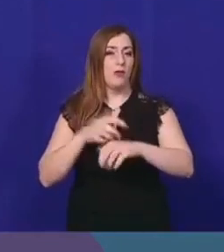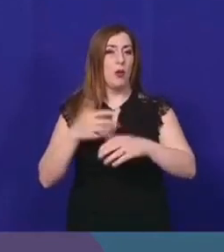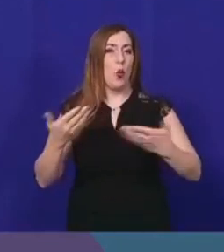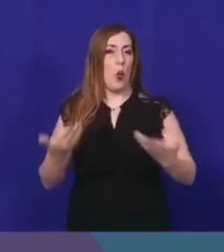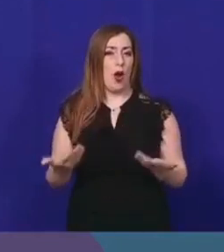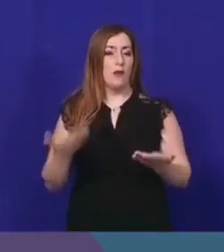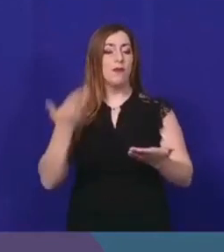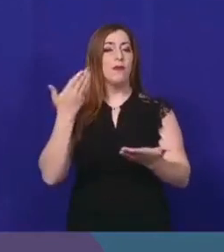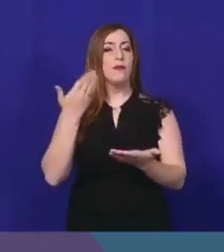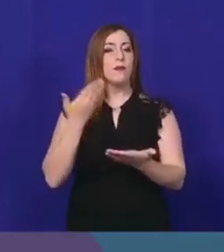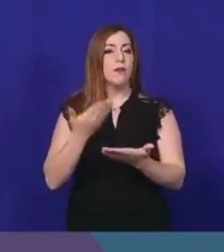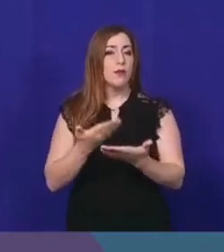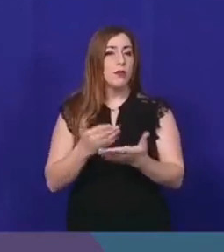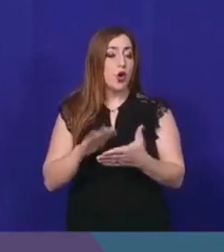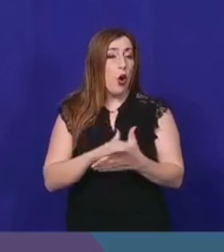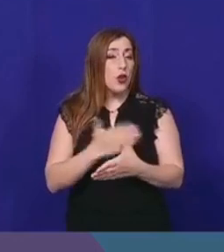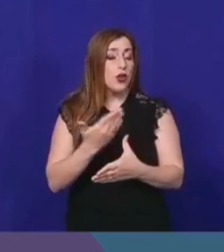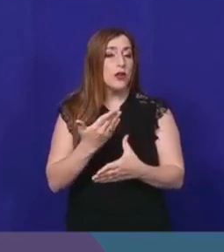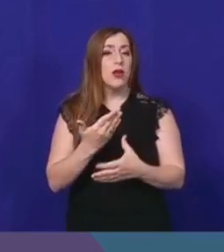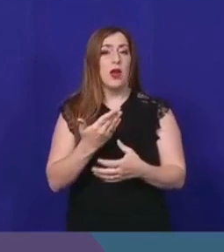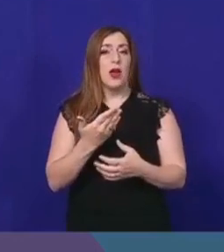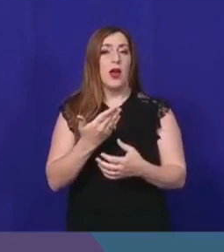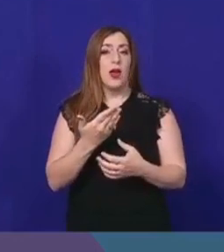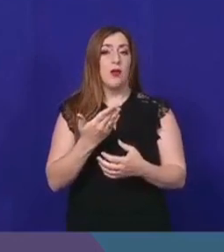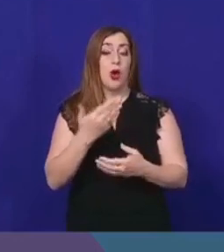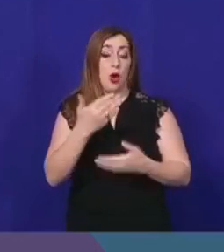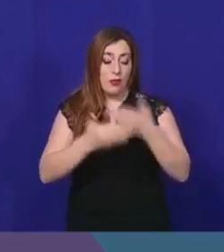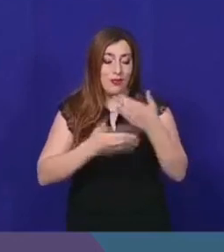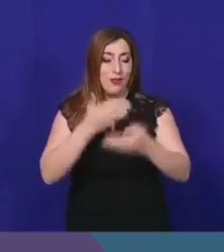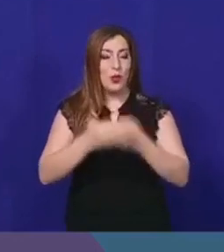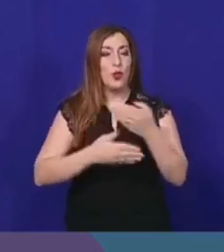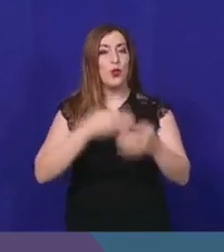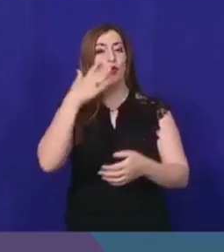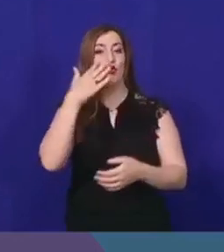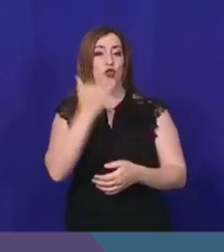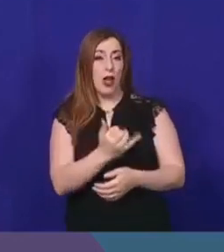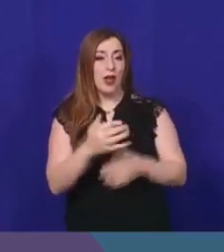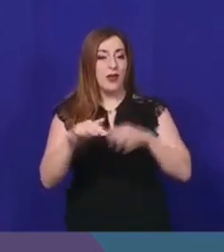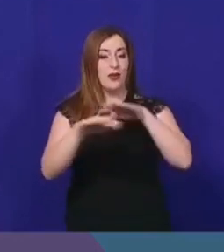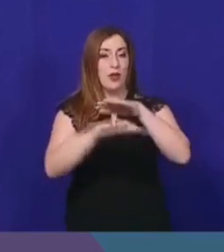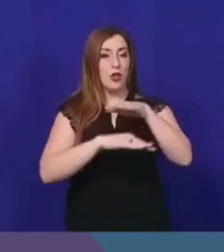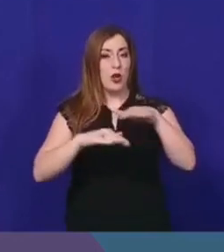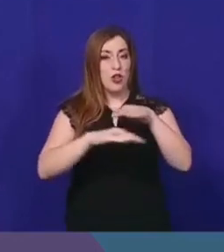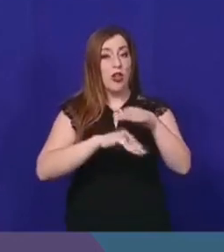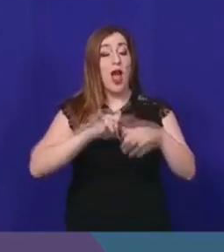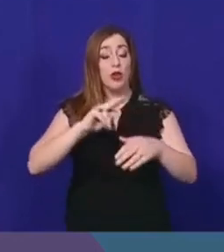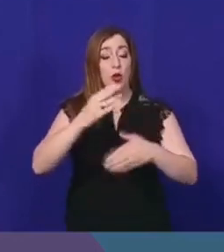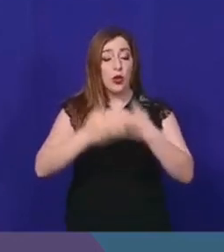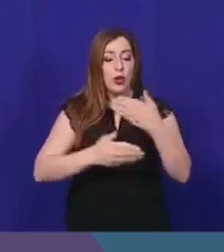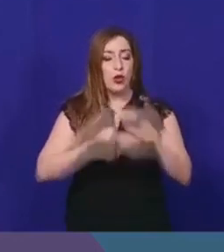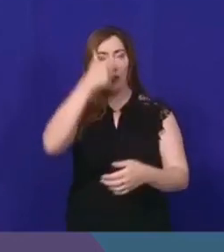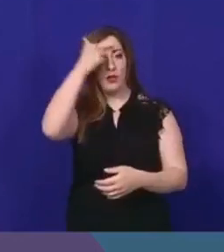enhancement of testing and to continue to monitor the situation and also identification of any cases. Thank you. you.